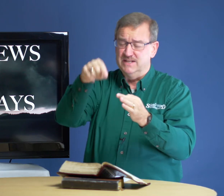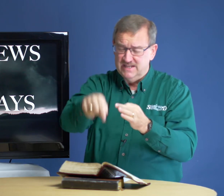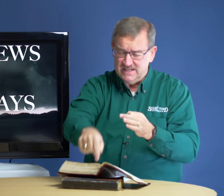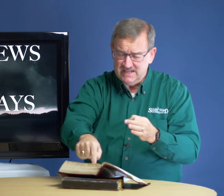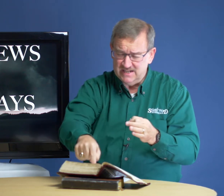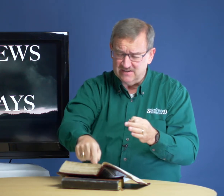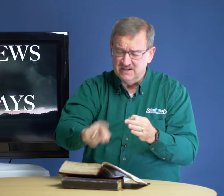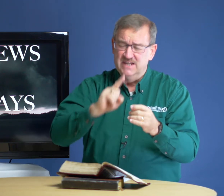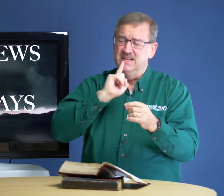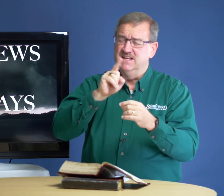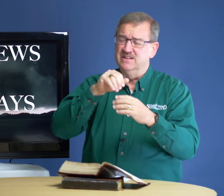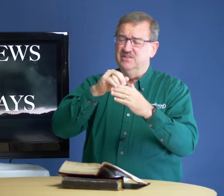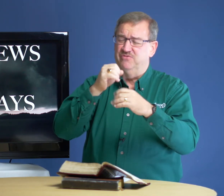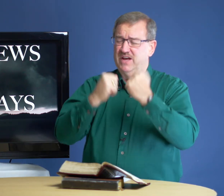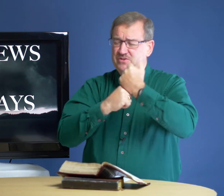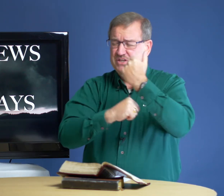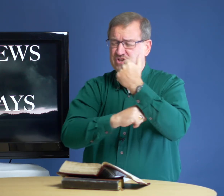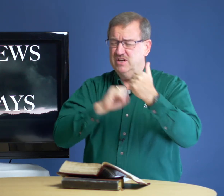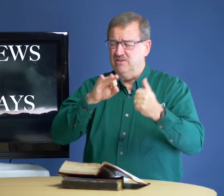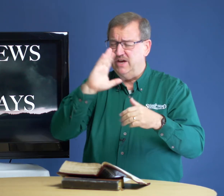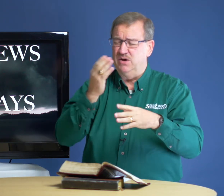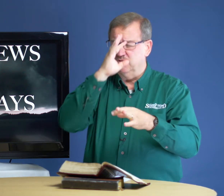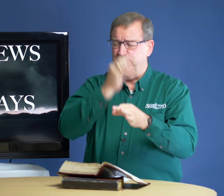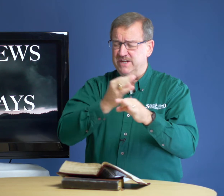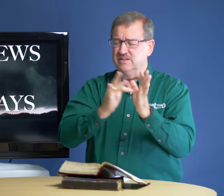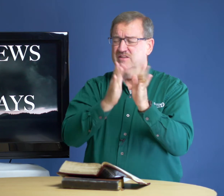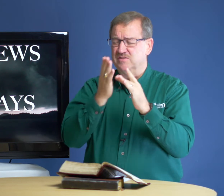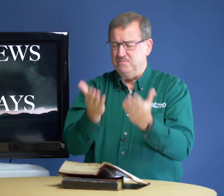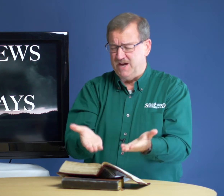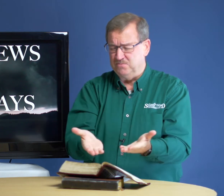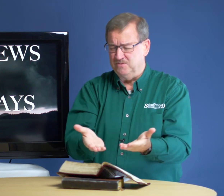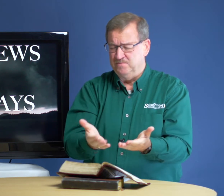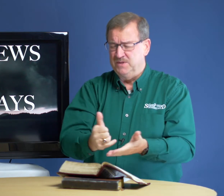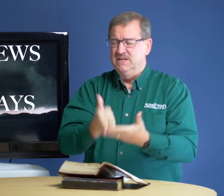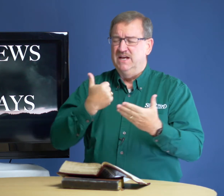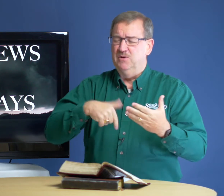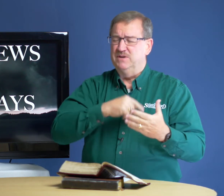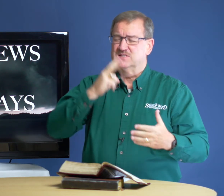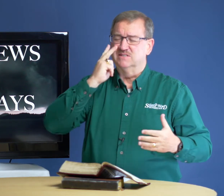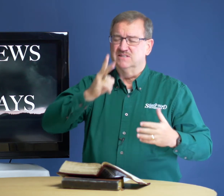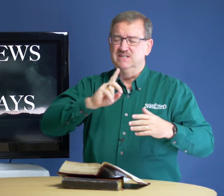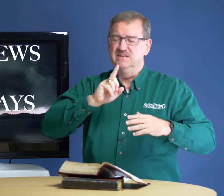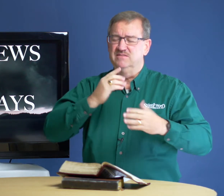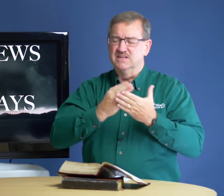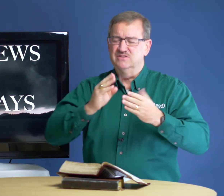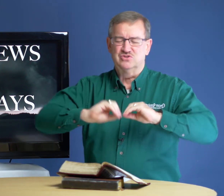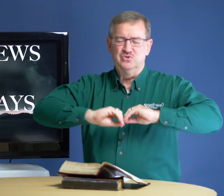here in the foundation of our faith, the Bible. Help us to see things so